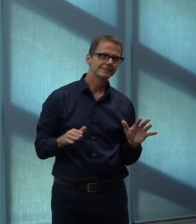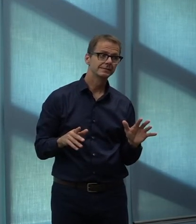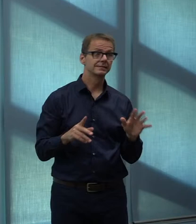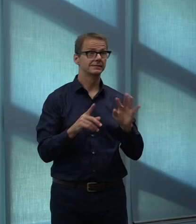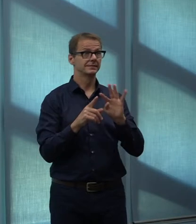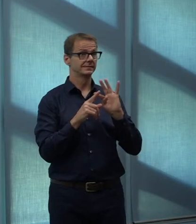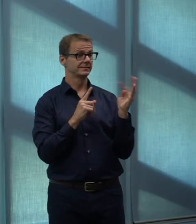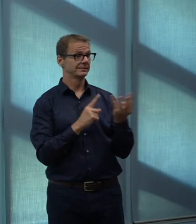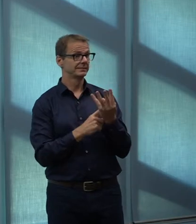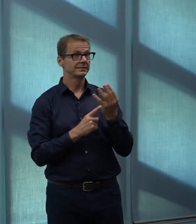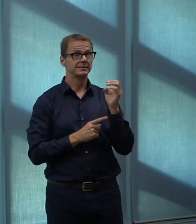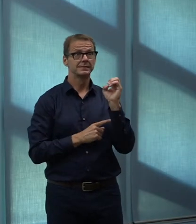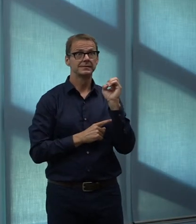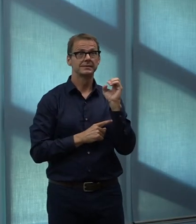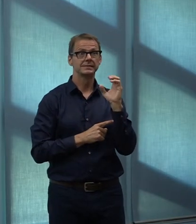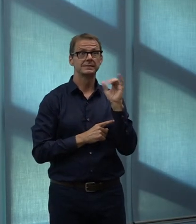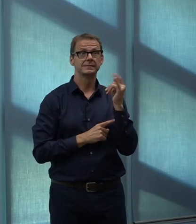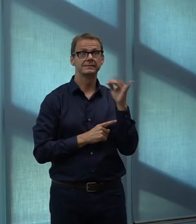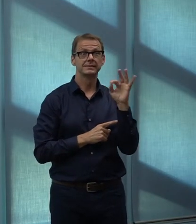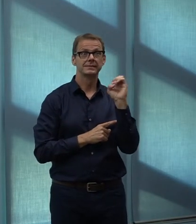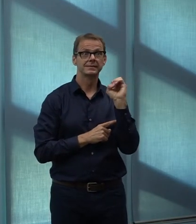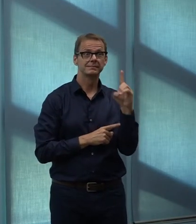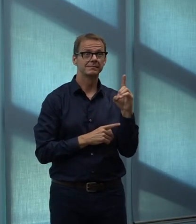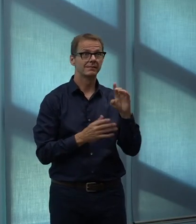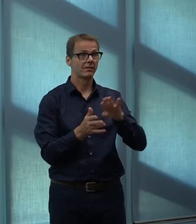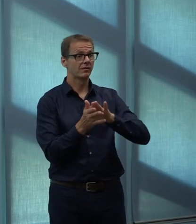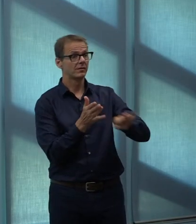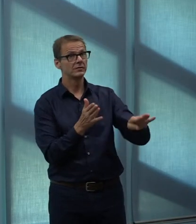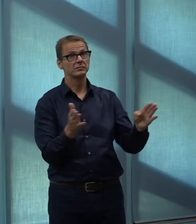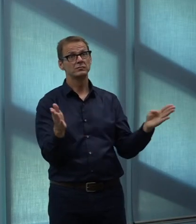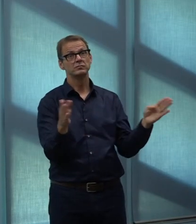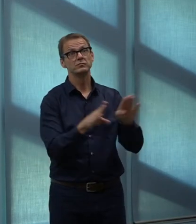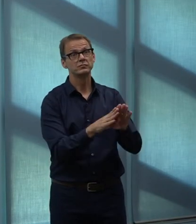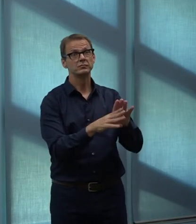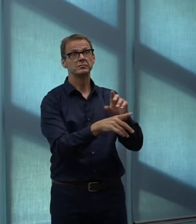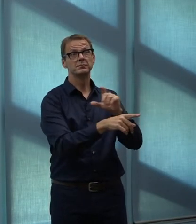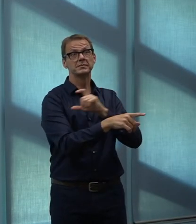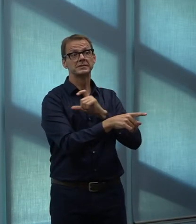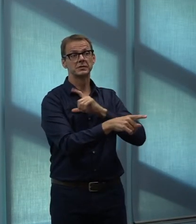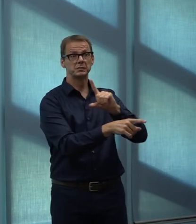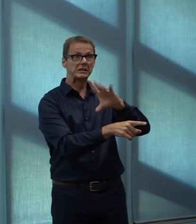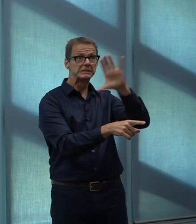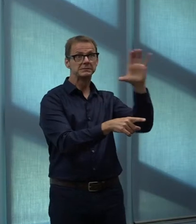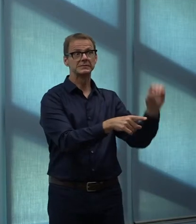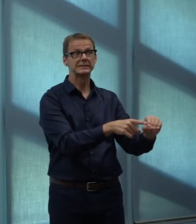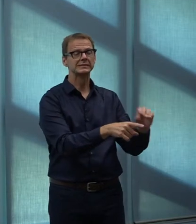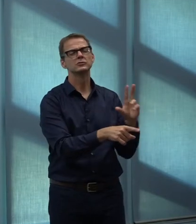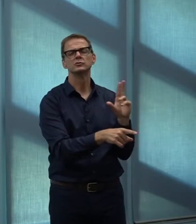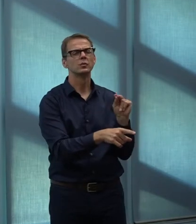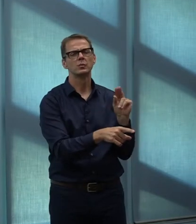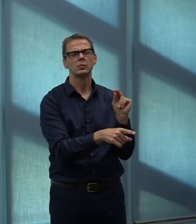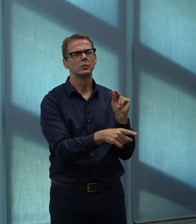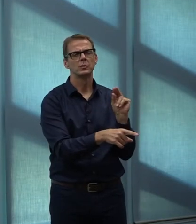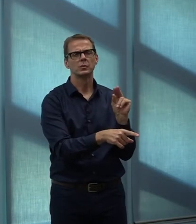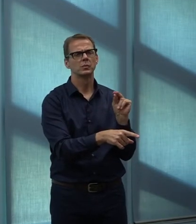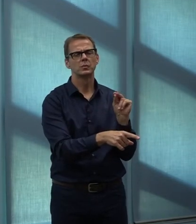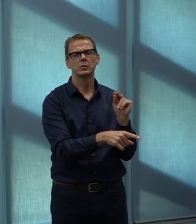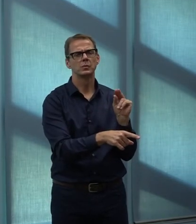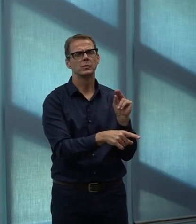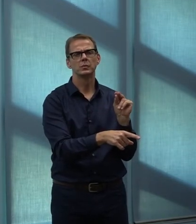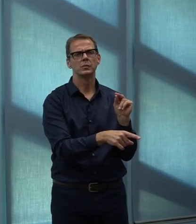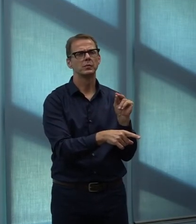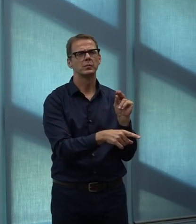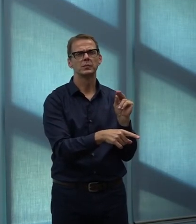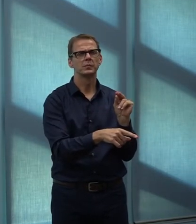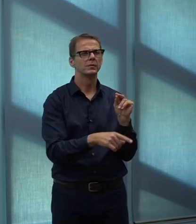abolition of policing outright. That is a concept that frankly none of us that I'm aware of, certainly